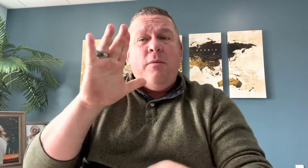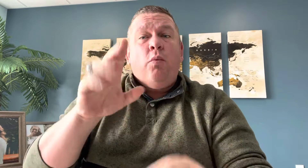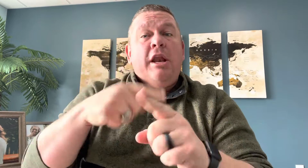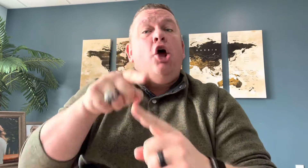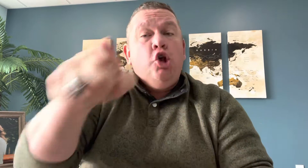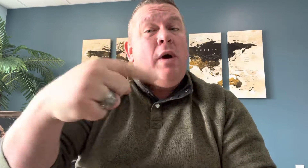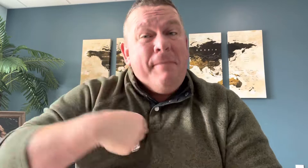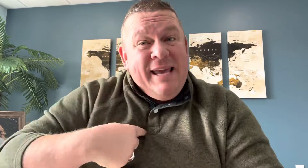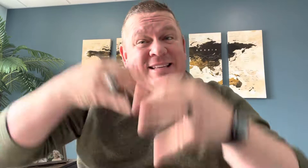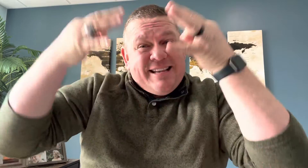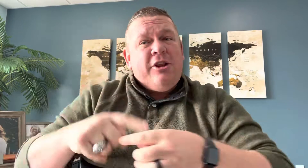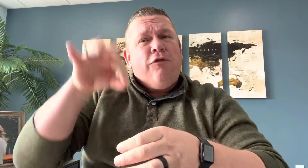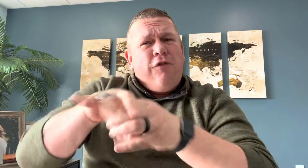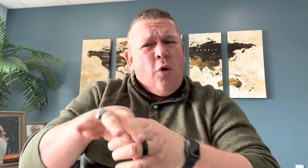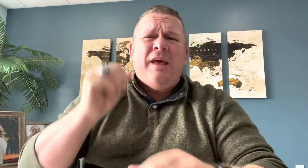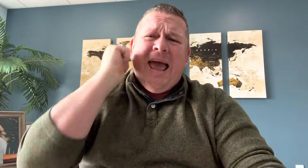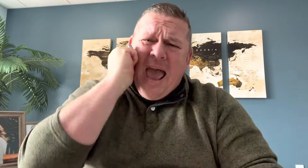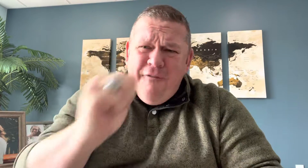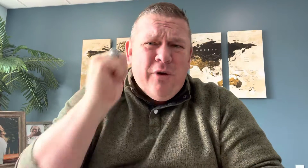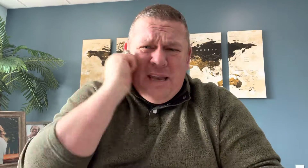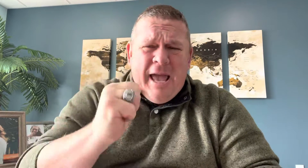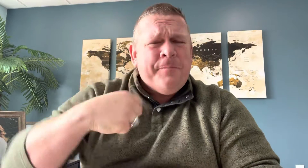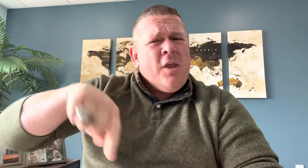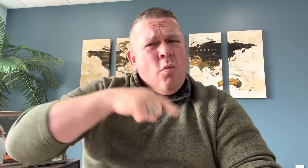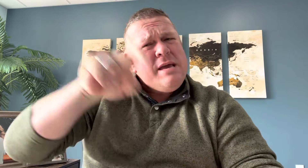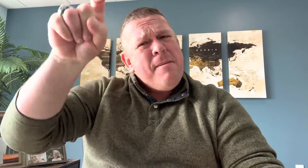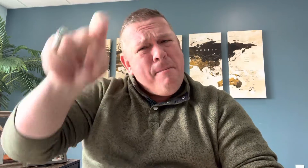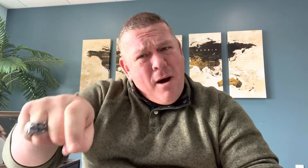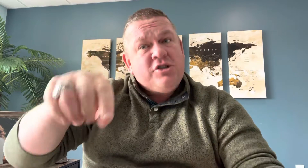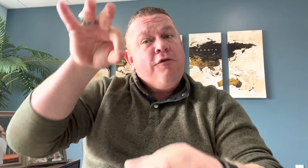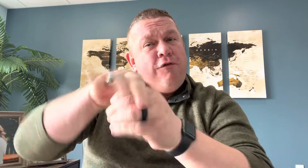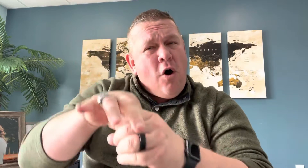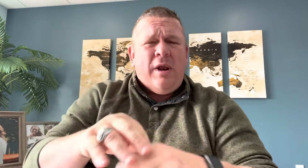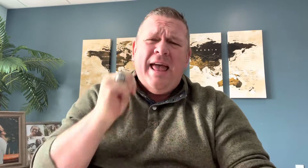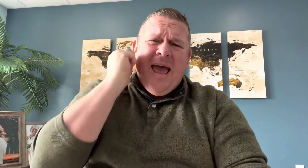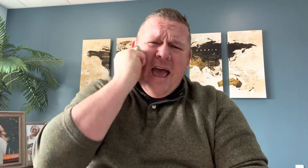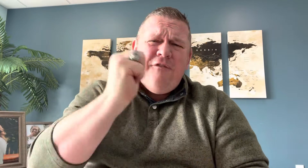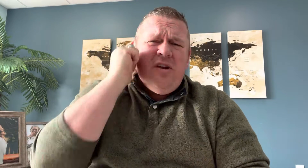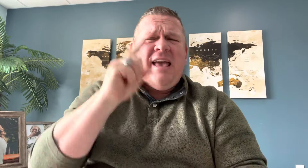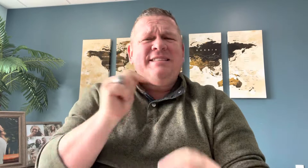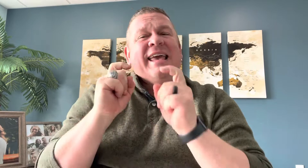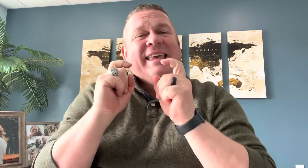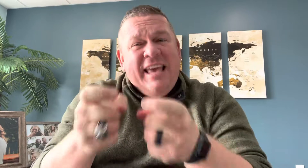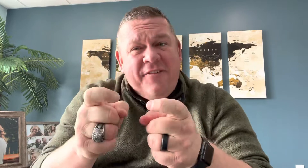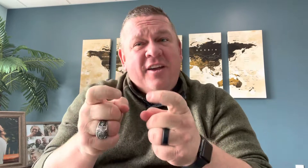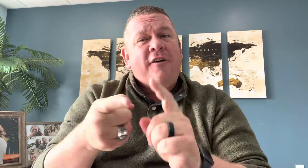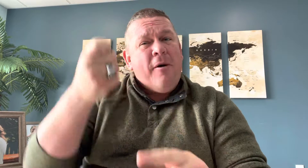when you and me decide to vote every day. We must vote. Every day is a gift from